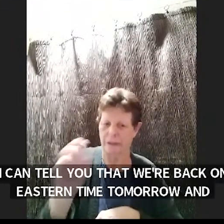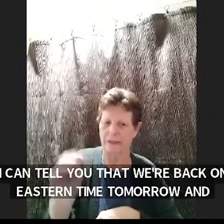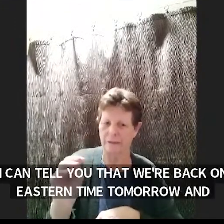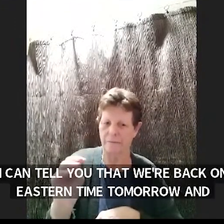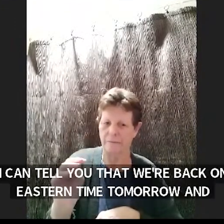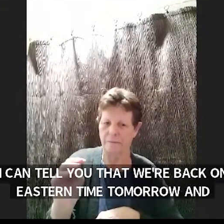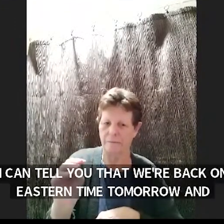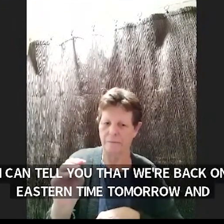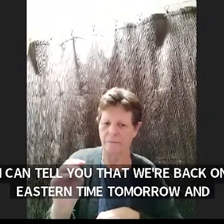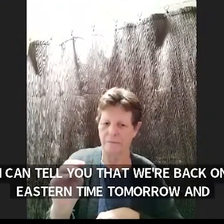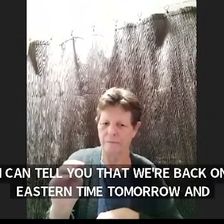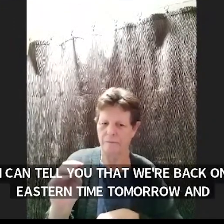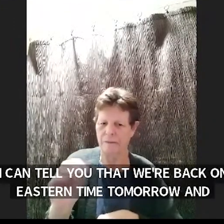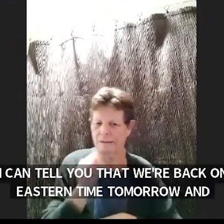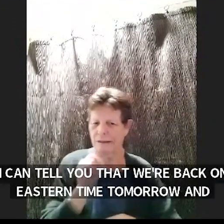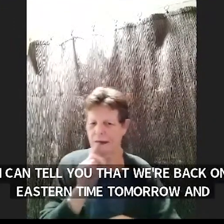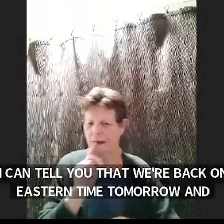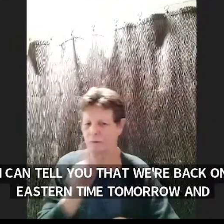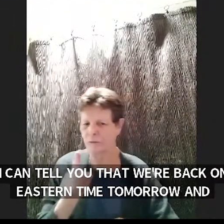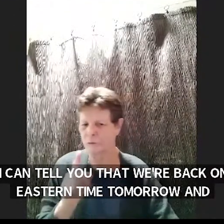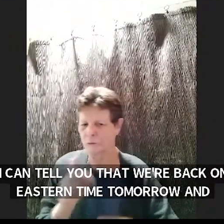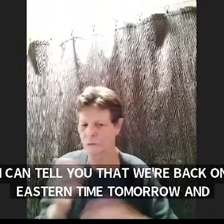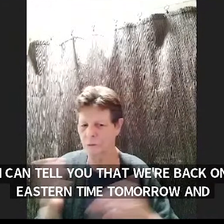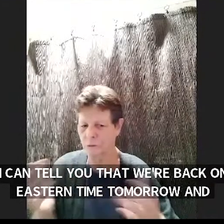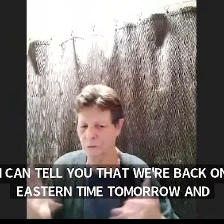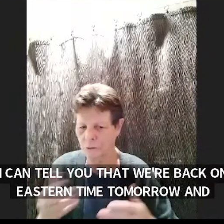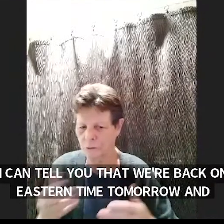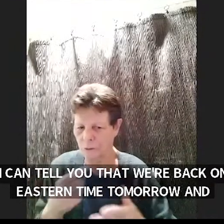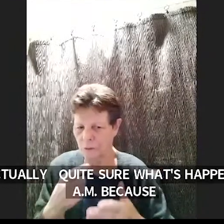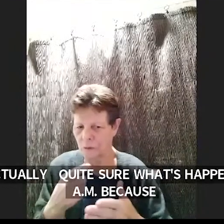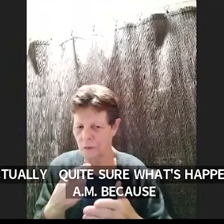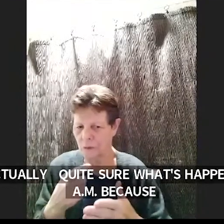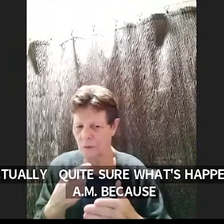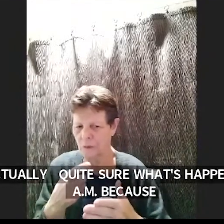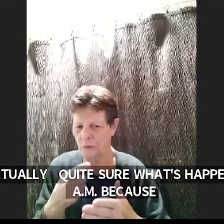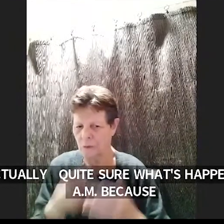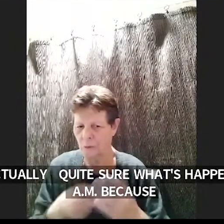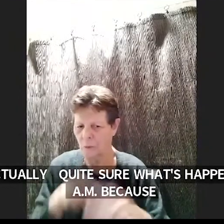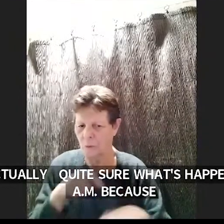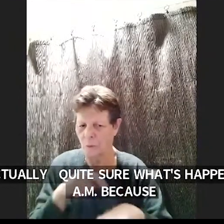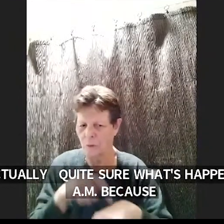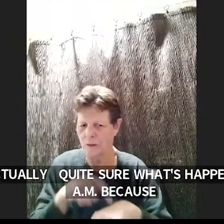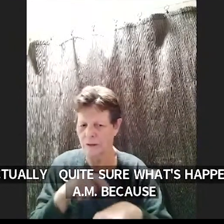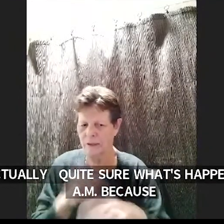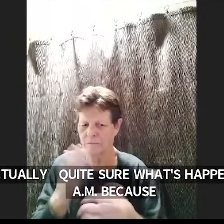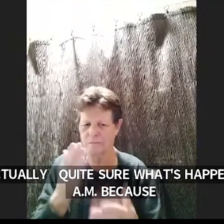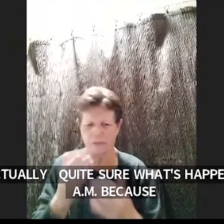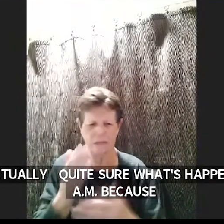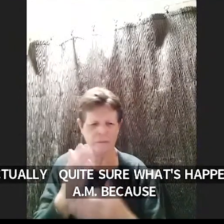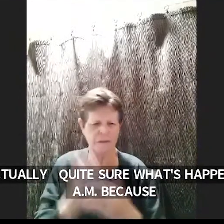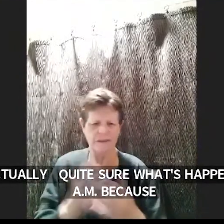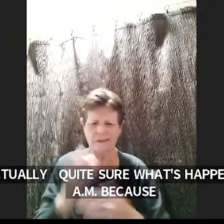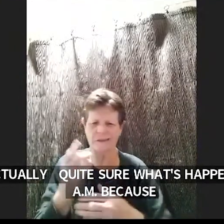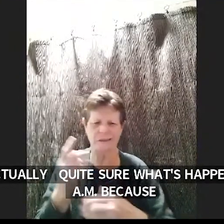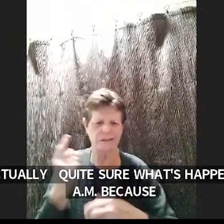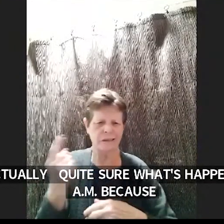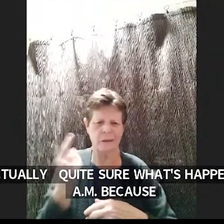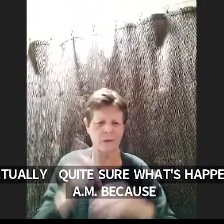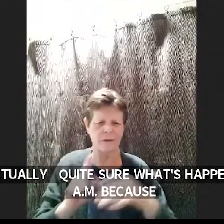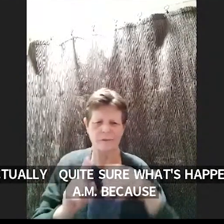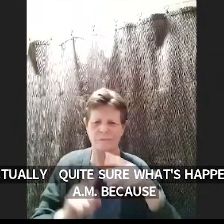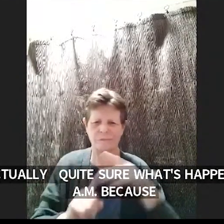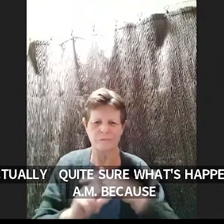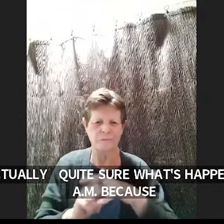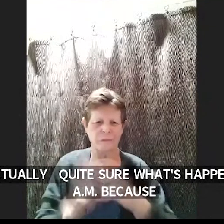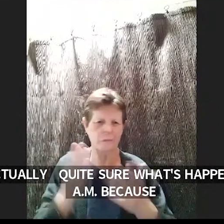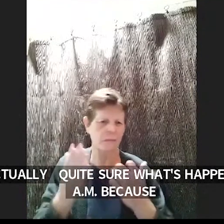yet at 7 a.m because there may be someone coming in but it might be um one of the great videos that we've gotten